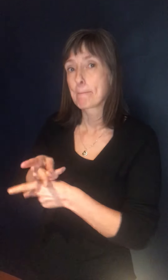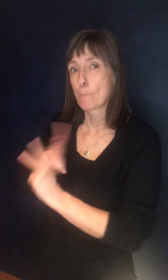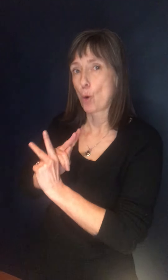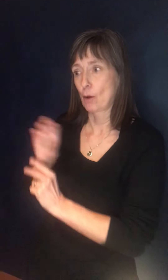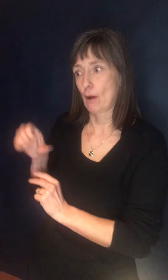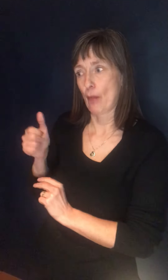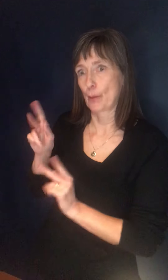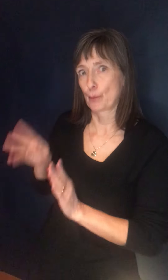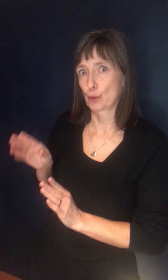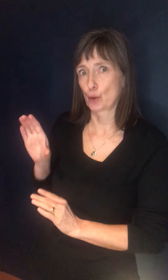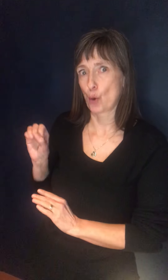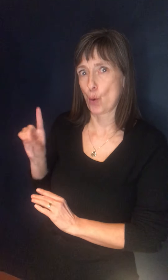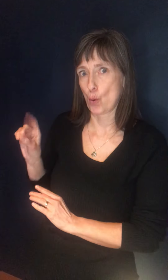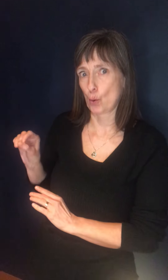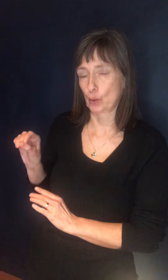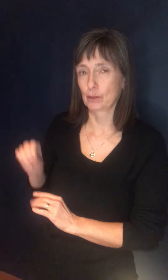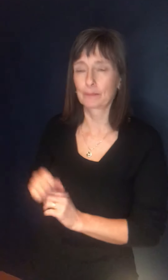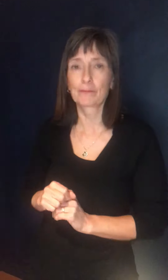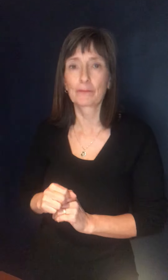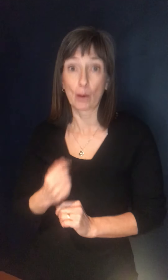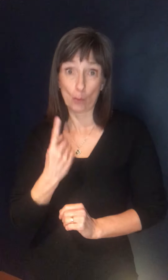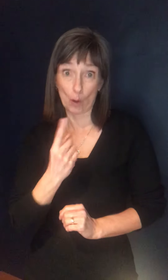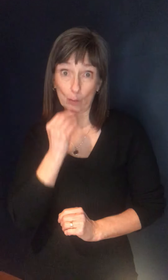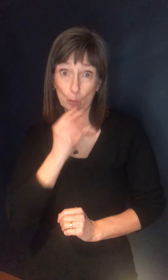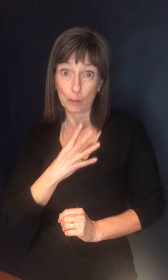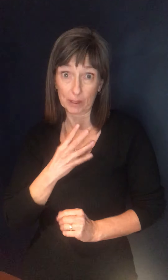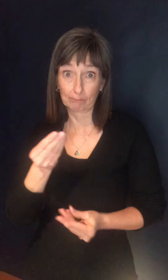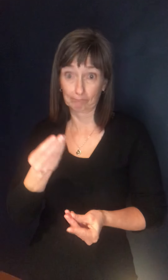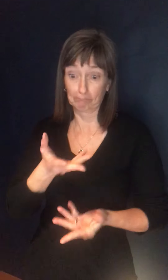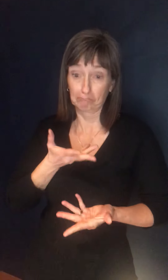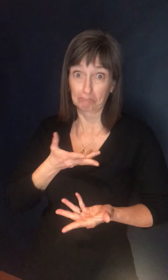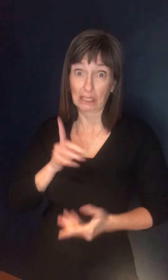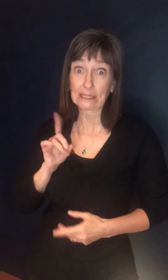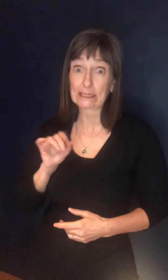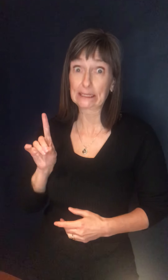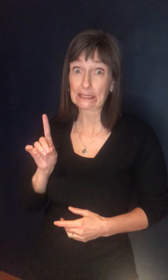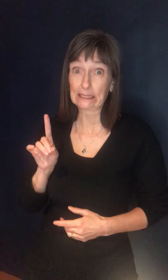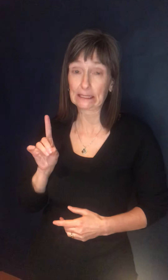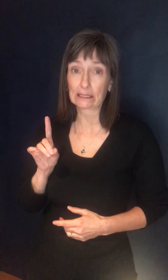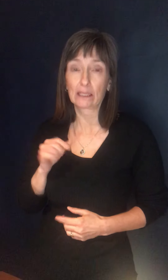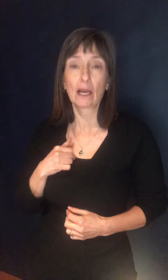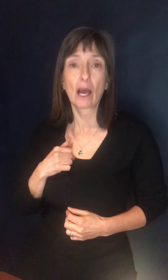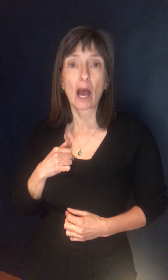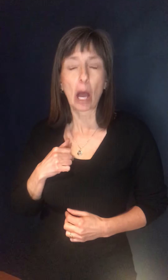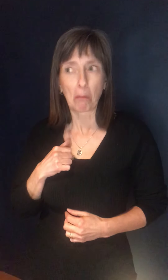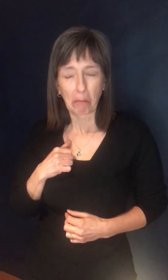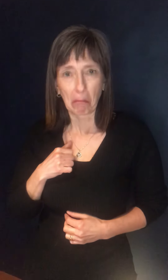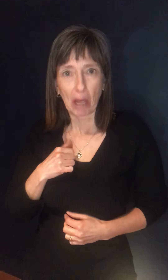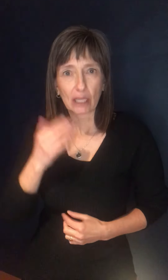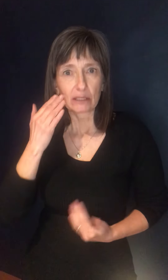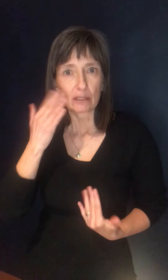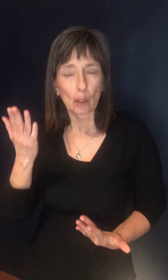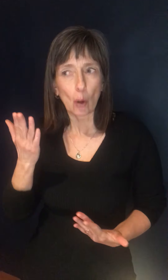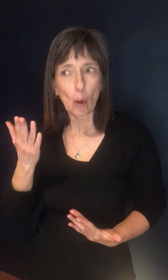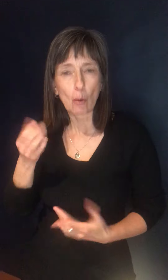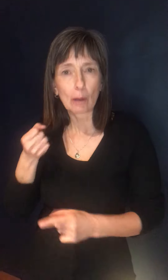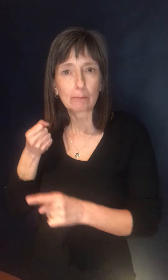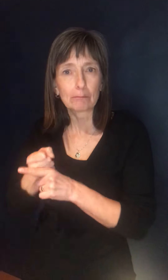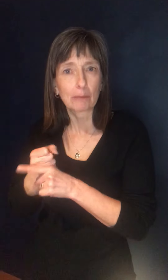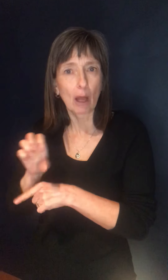uh, who said that she had done this and, uh, didn't realize that it may have consequences for other people. And she wonders if it would be best